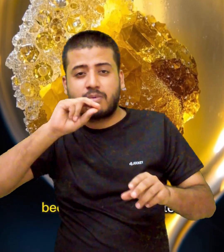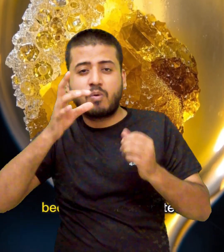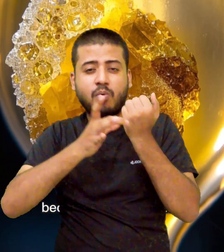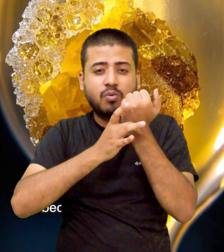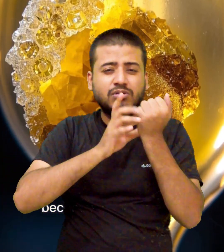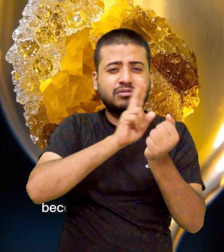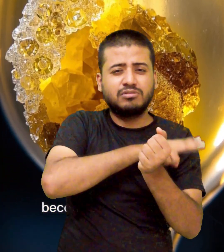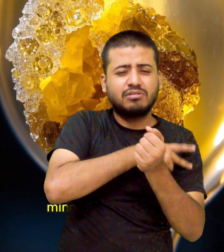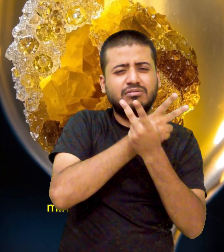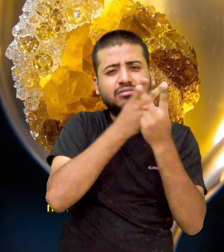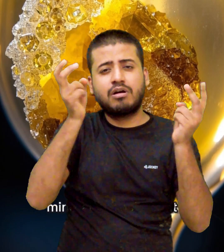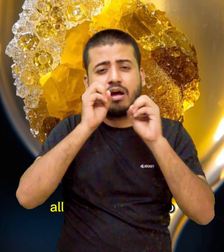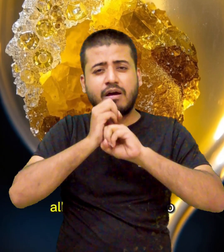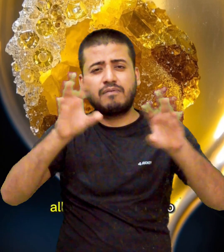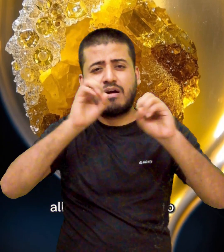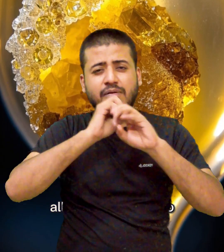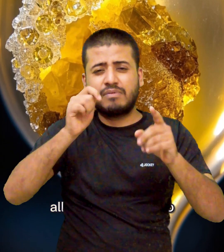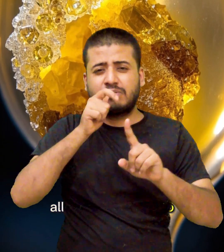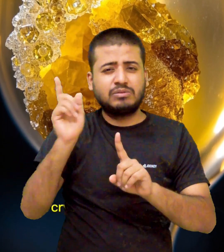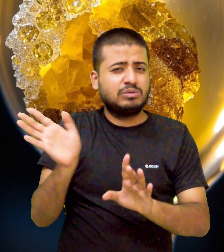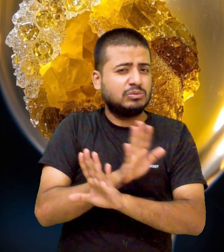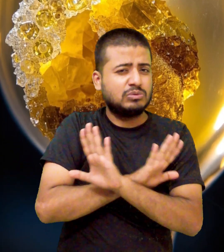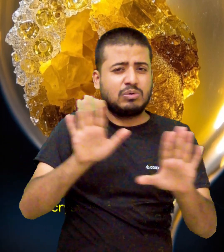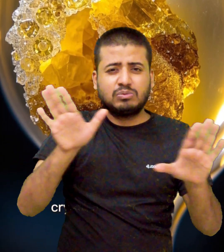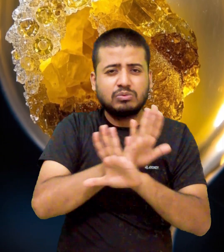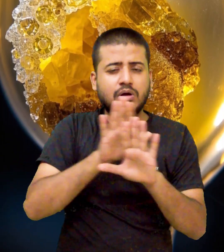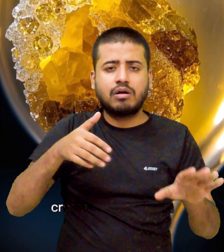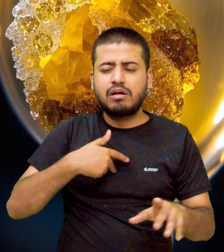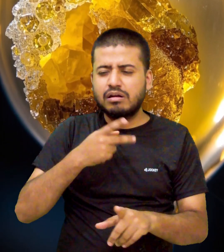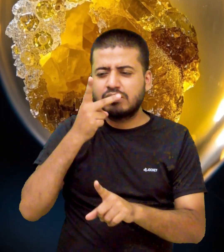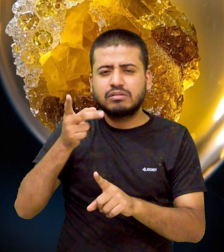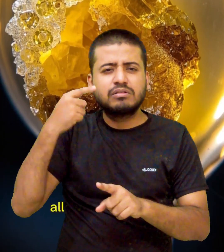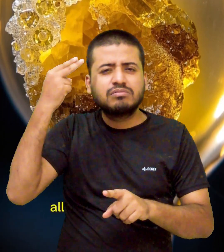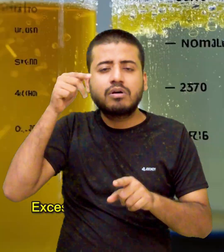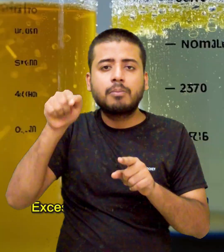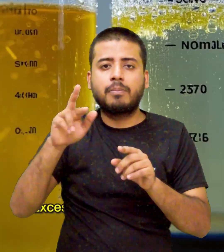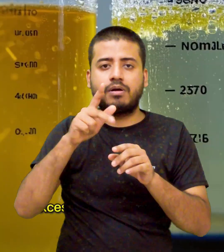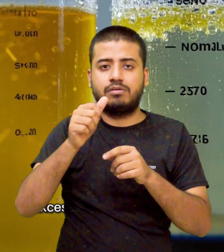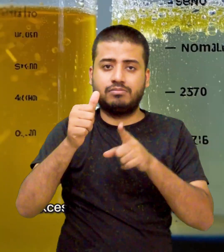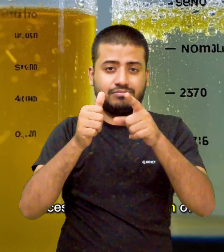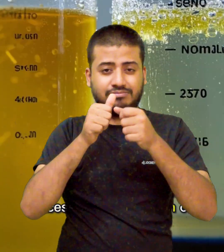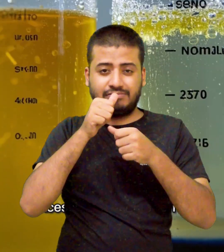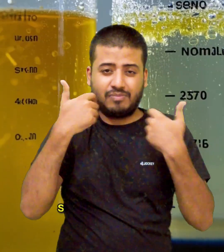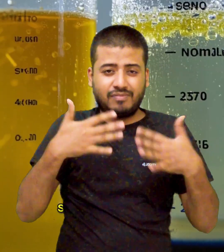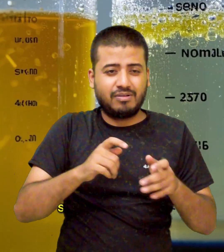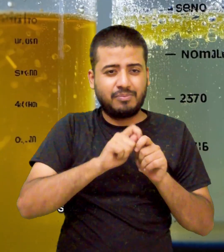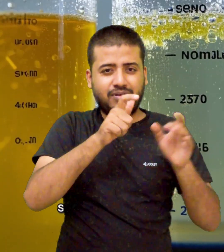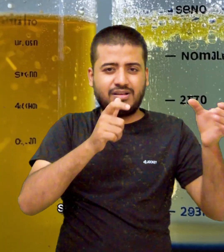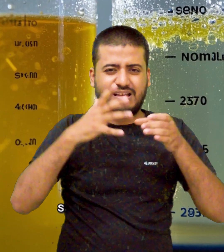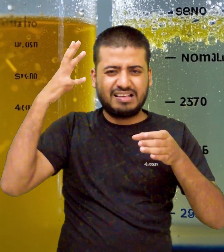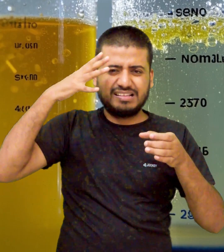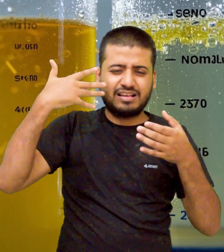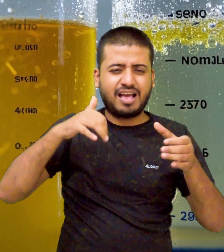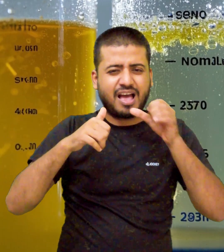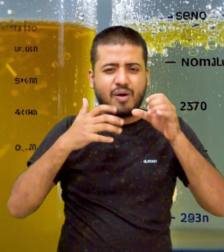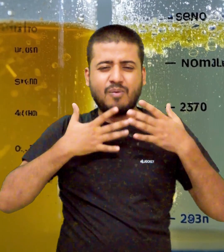increasing the excretion of oxalate, uric acid, and calcium in urine, all factors that promote kidney stone formation.